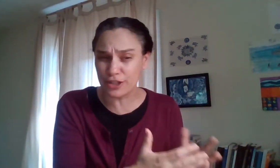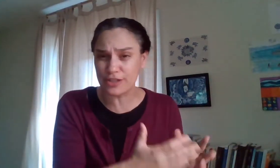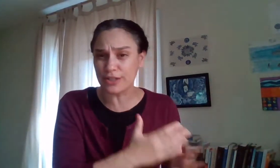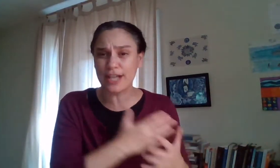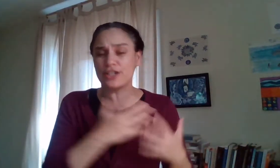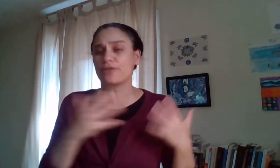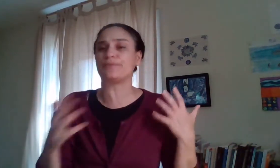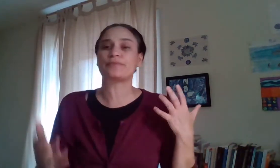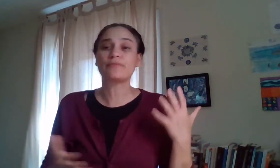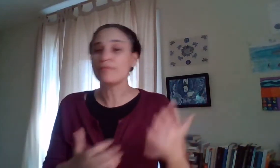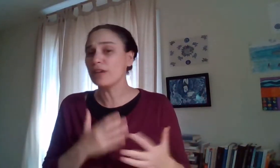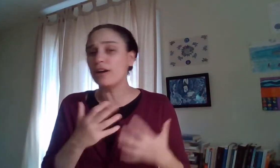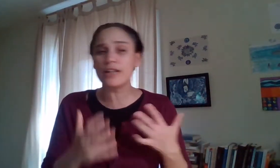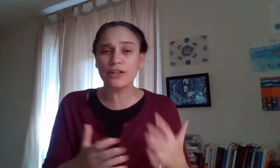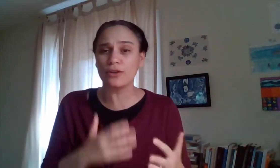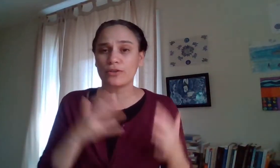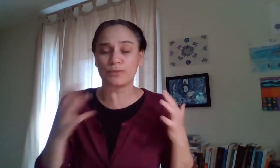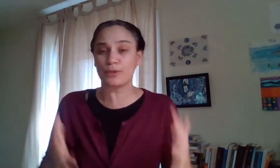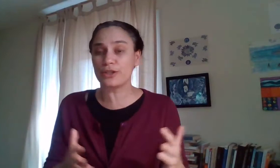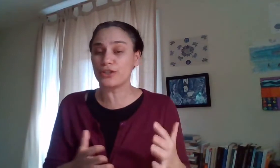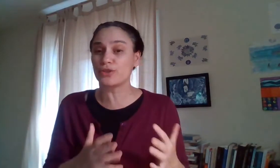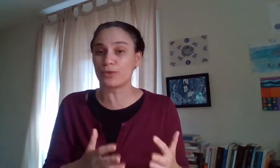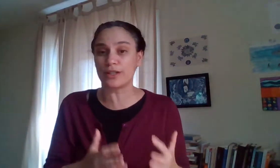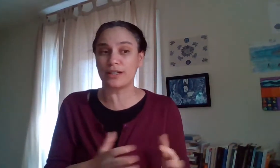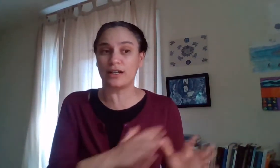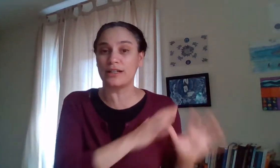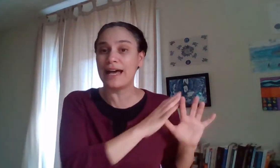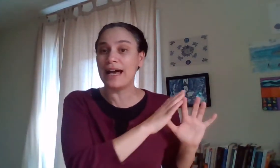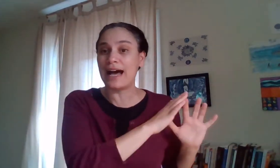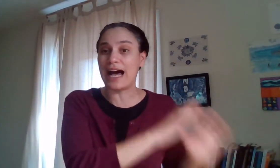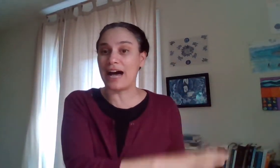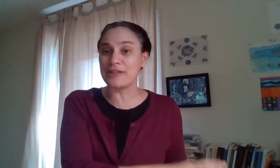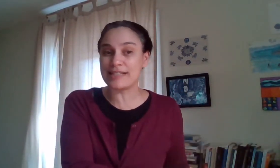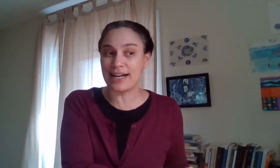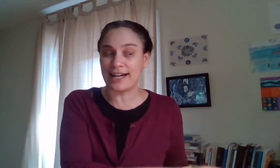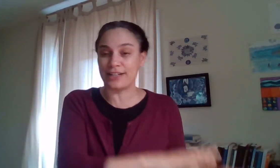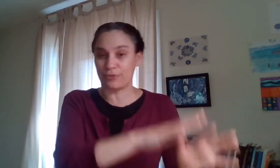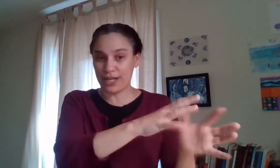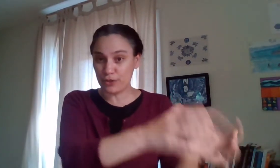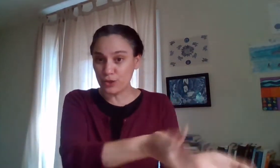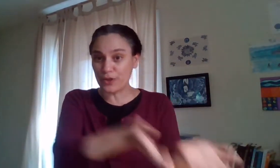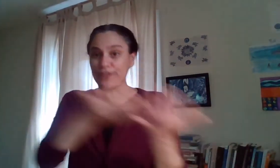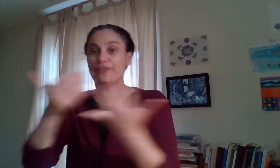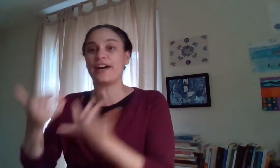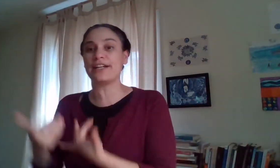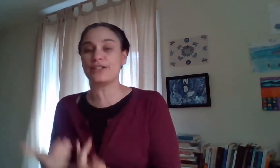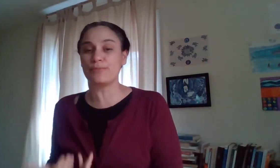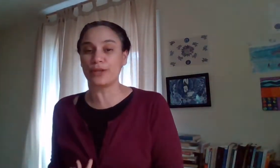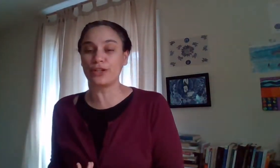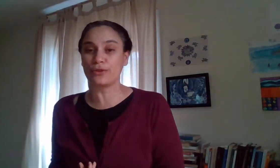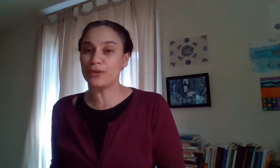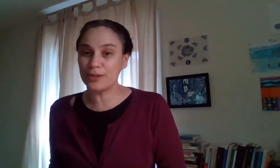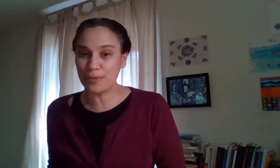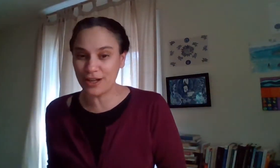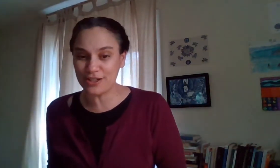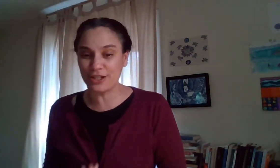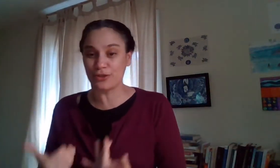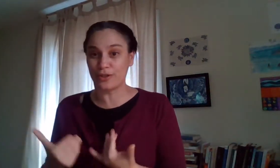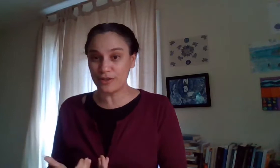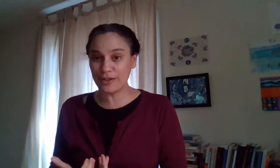your dissertation or article or book that you're working on outside right you are invited to bring your own project your own